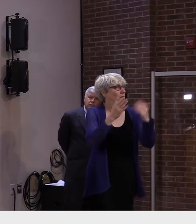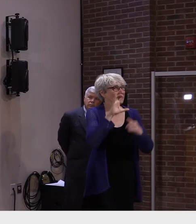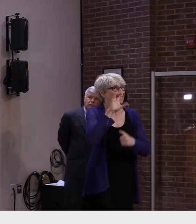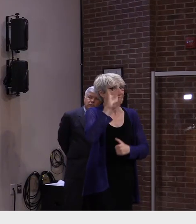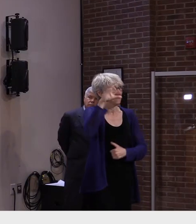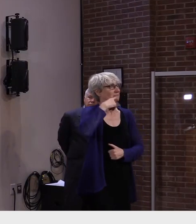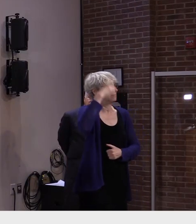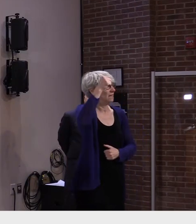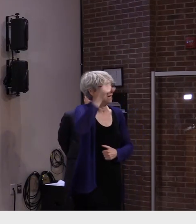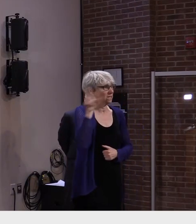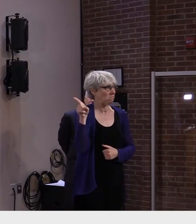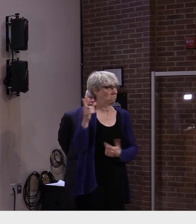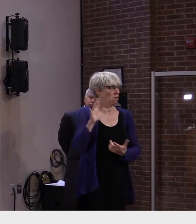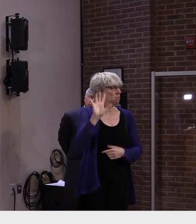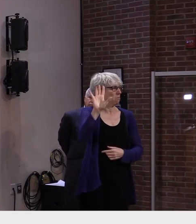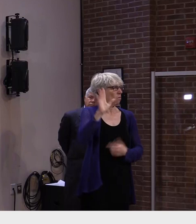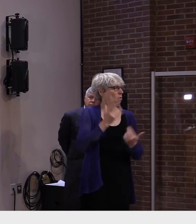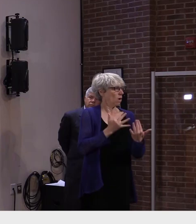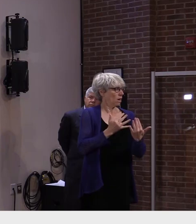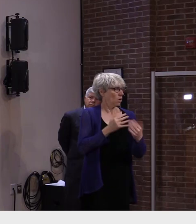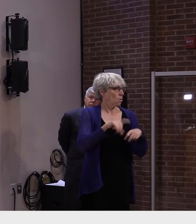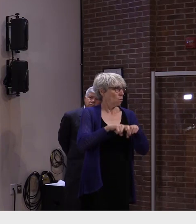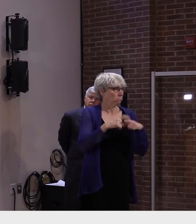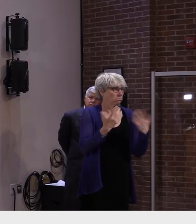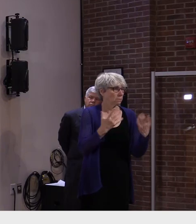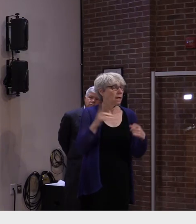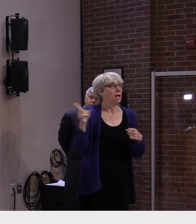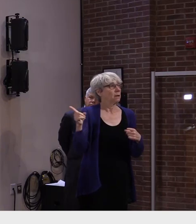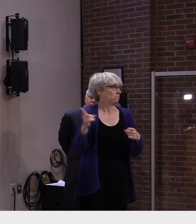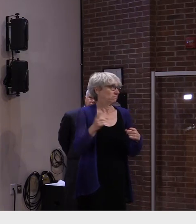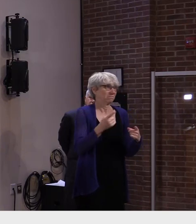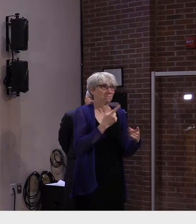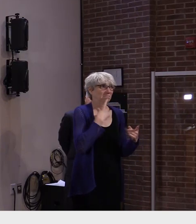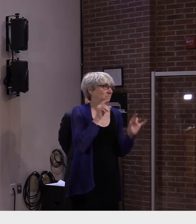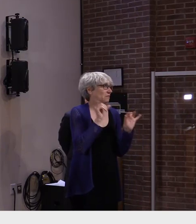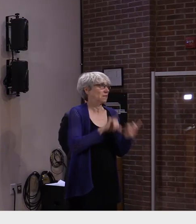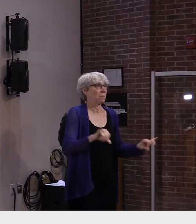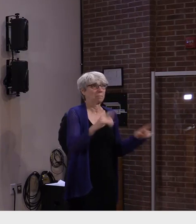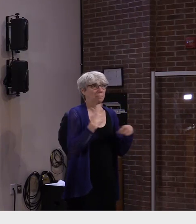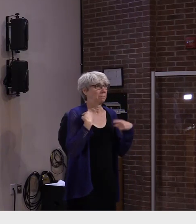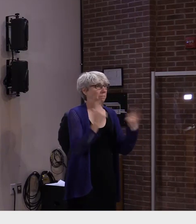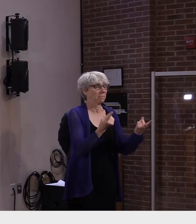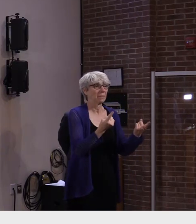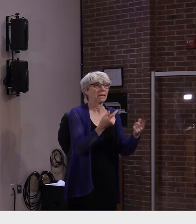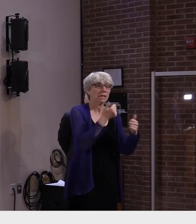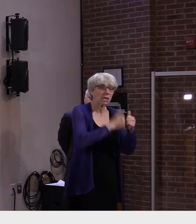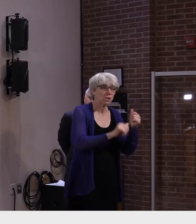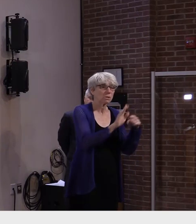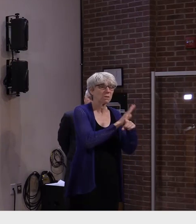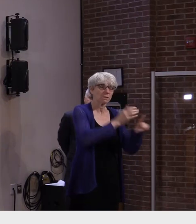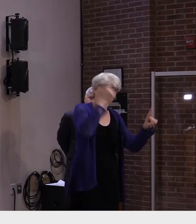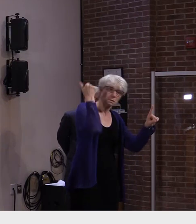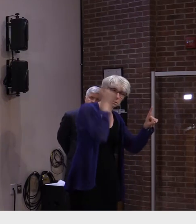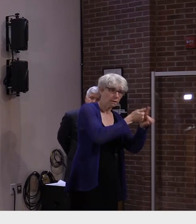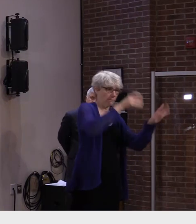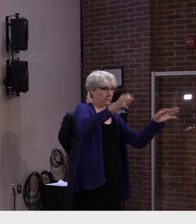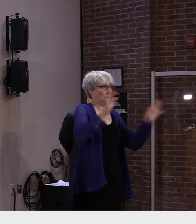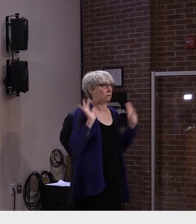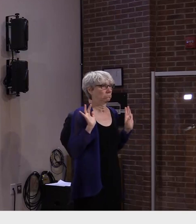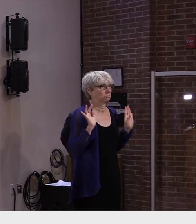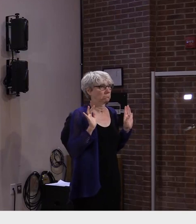as we've said all along, for an employer, that's their personal choice. They are completely